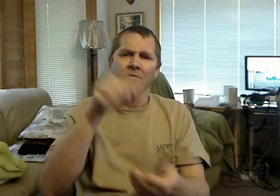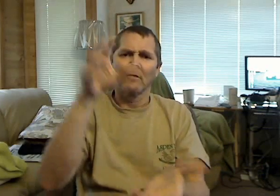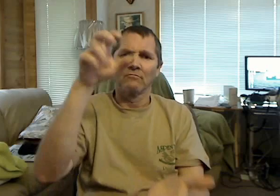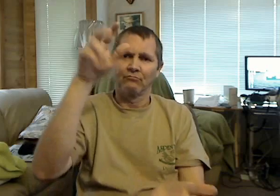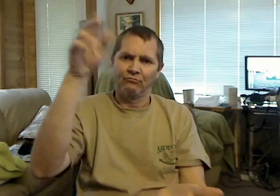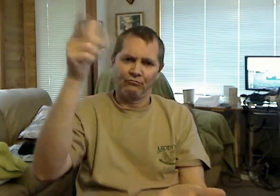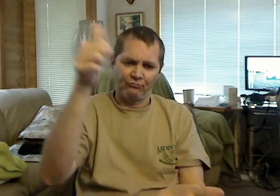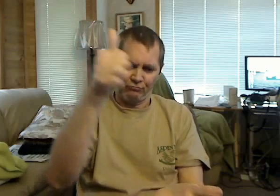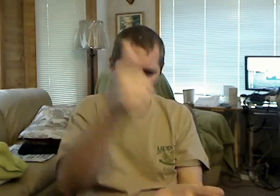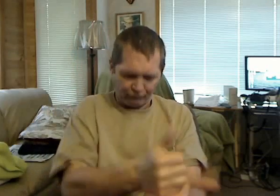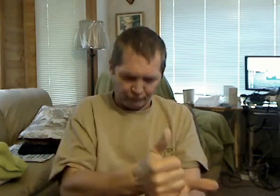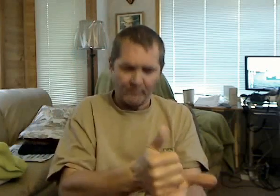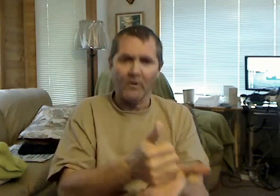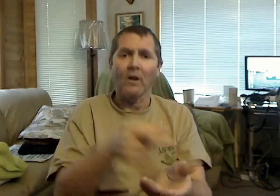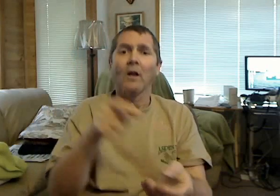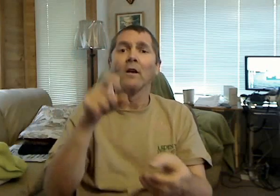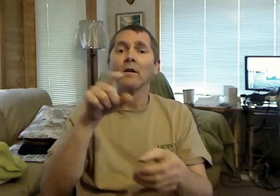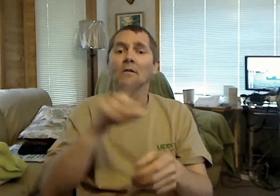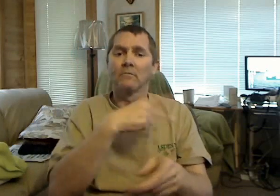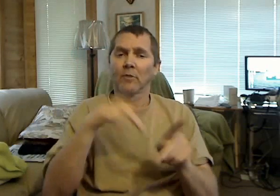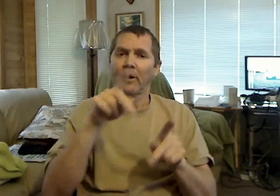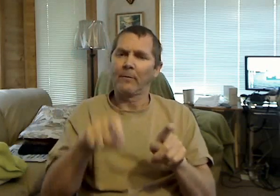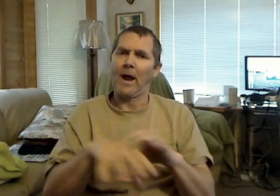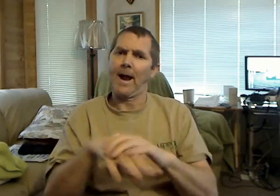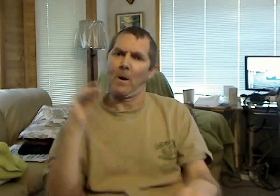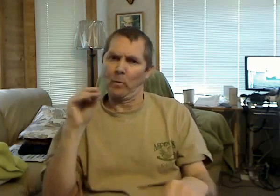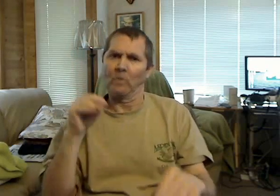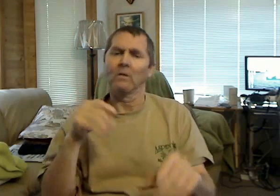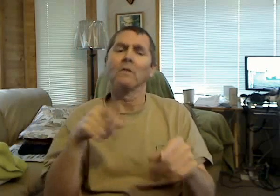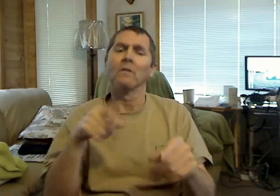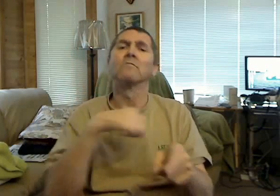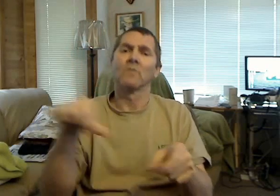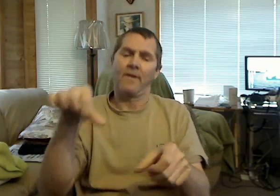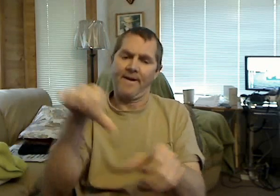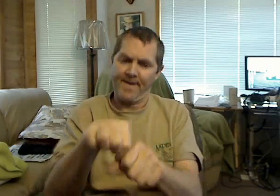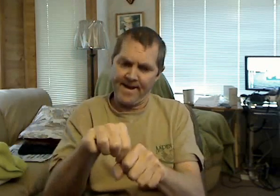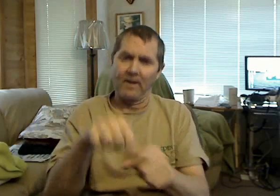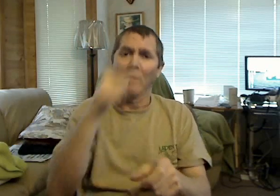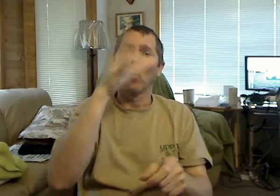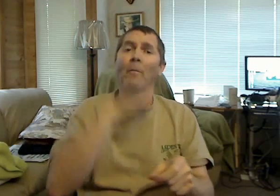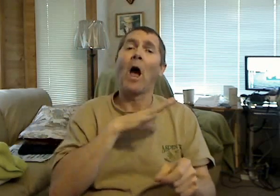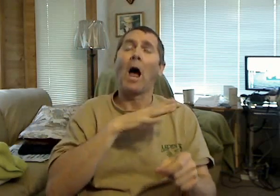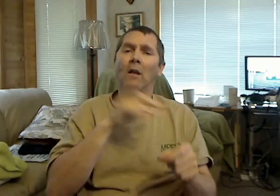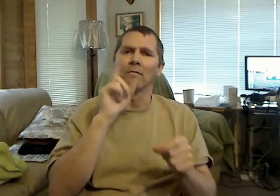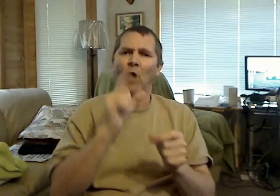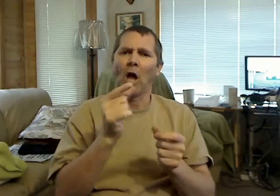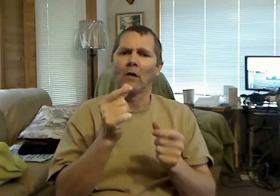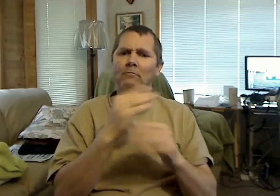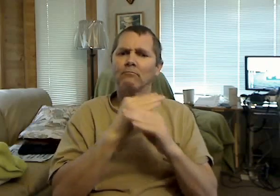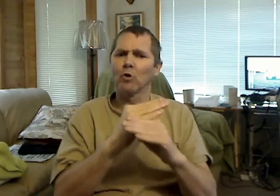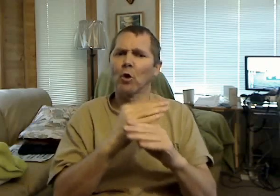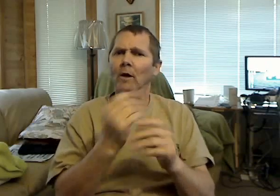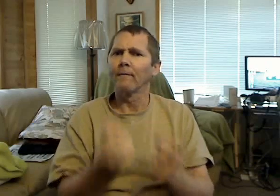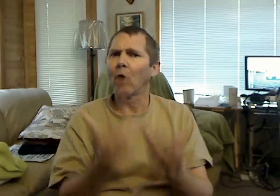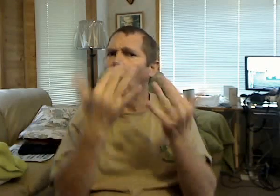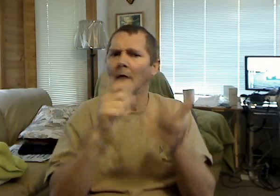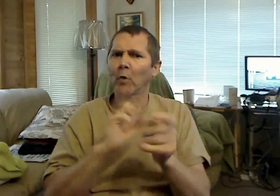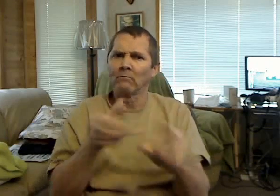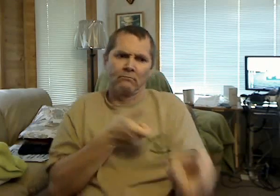take Reclast if you're on Zometa. Have low blood calcium, kidney problems, or you're pregnant, plan to become pregnant or nursing. Take calcium and vitamin D daily.